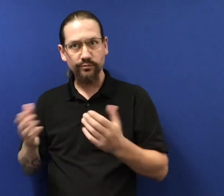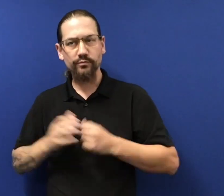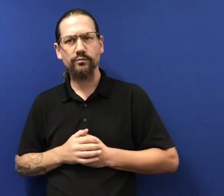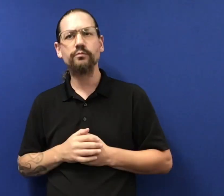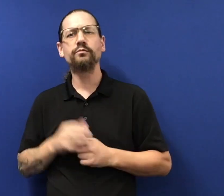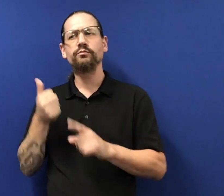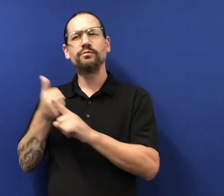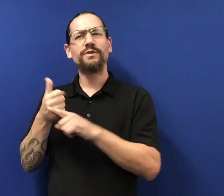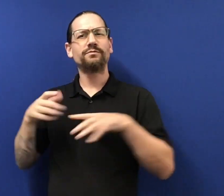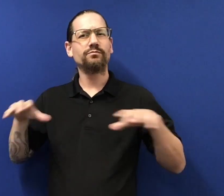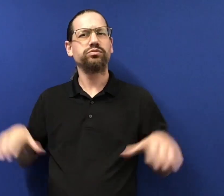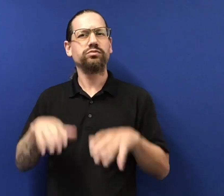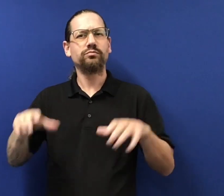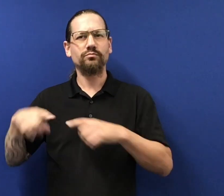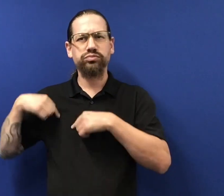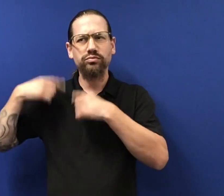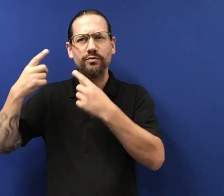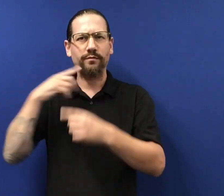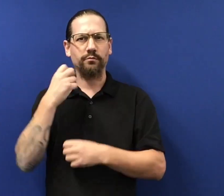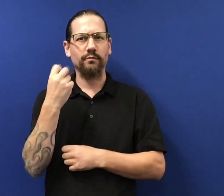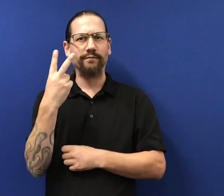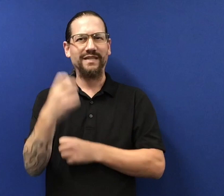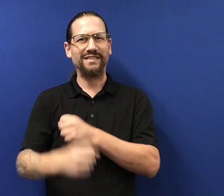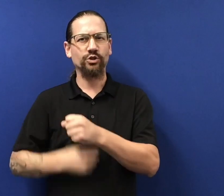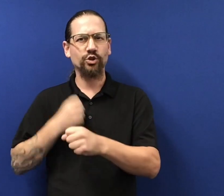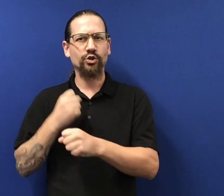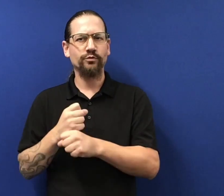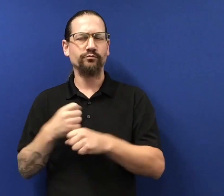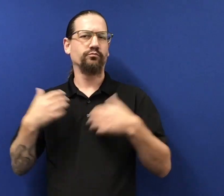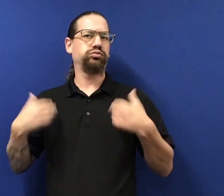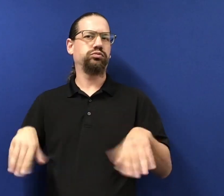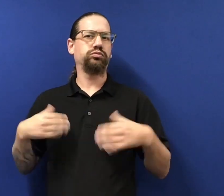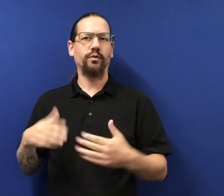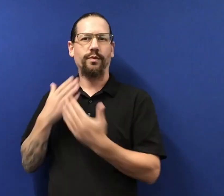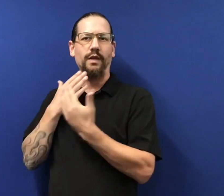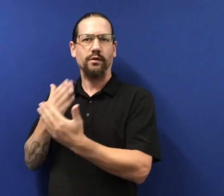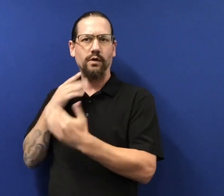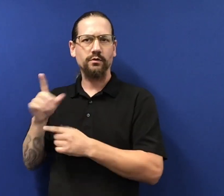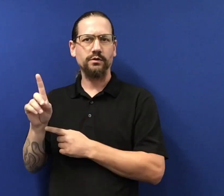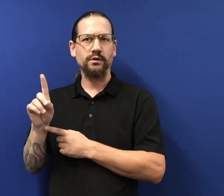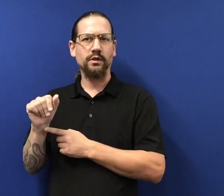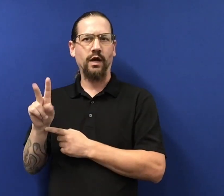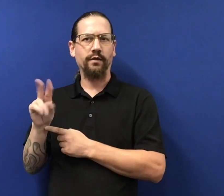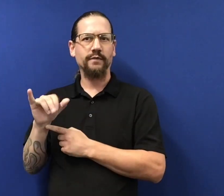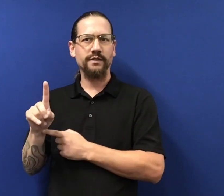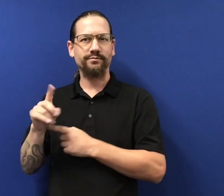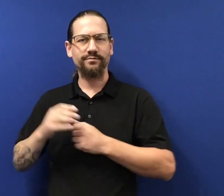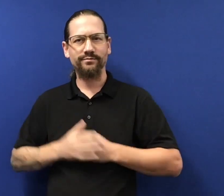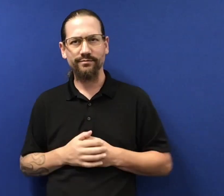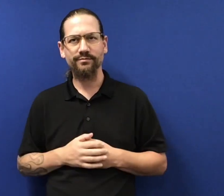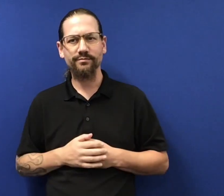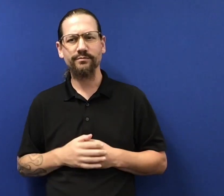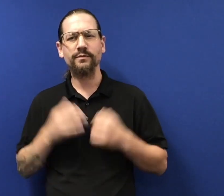vacancy is now existing, and he has served for 12 years, and we want to thank him for an outstanding job.